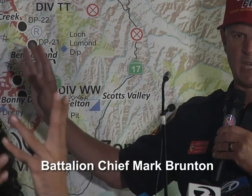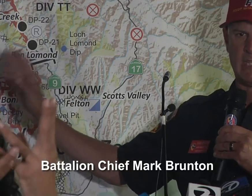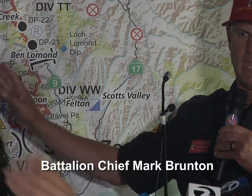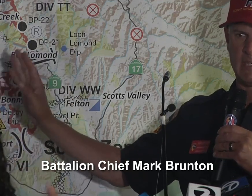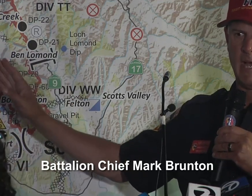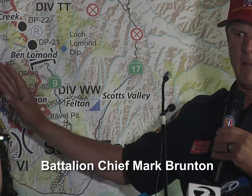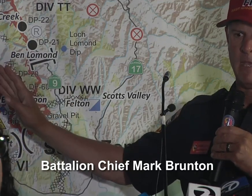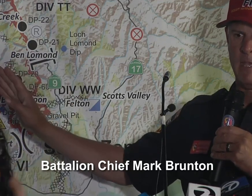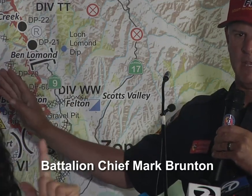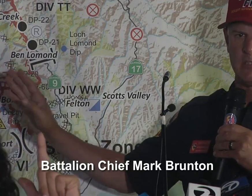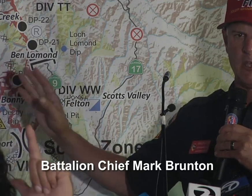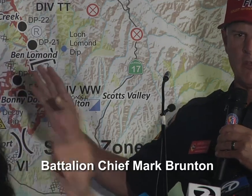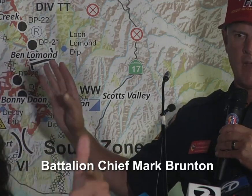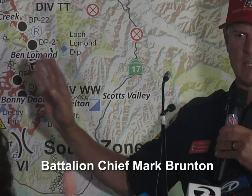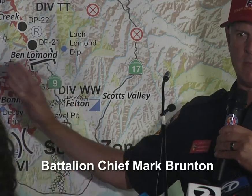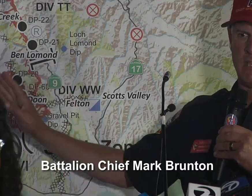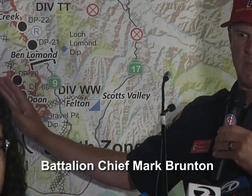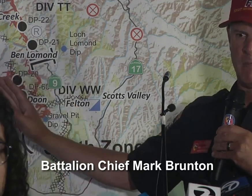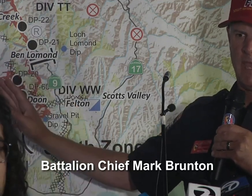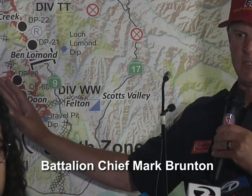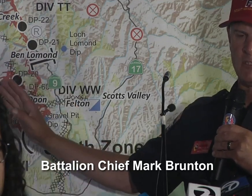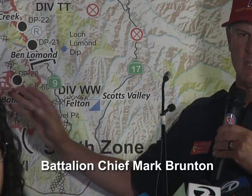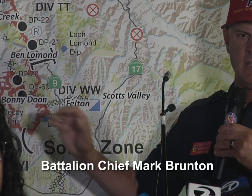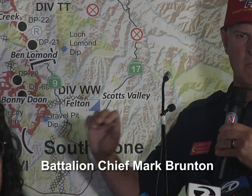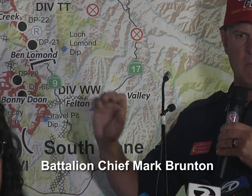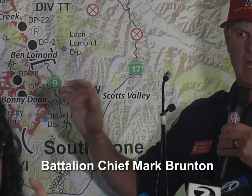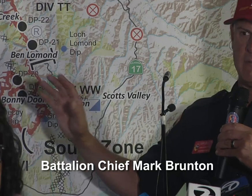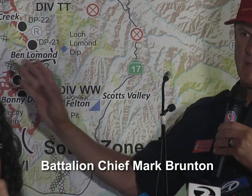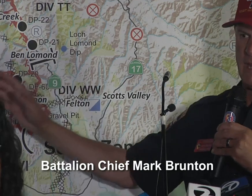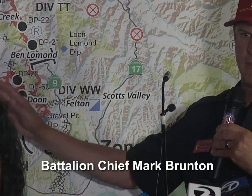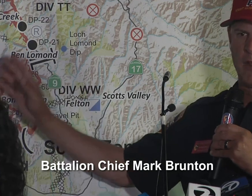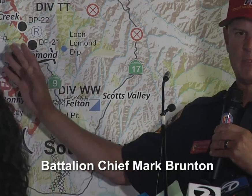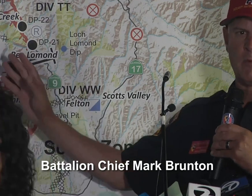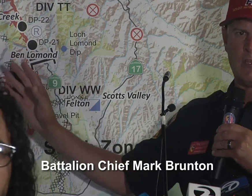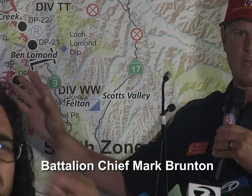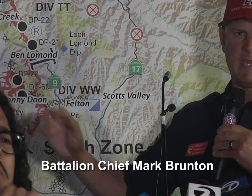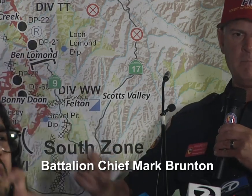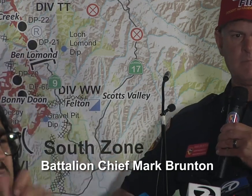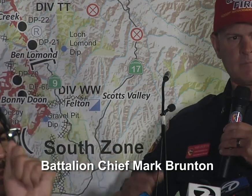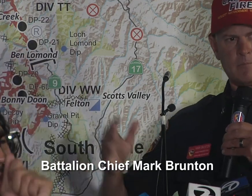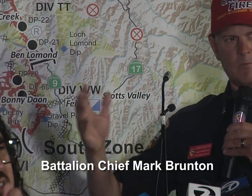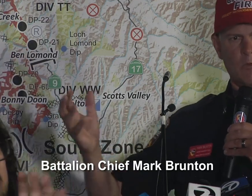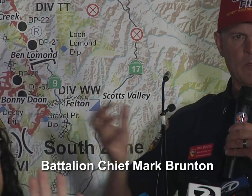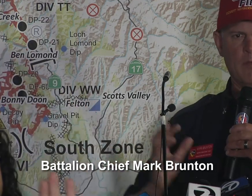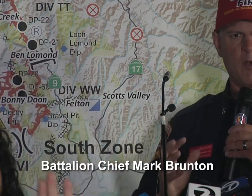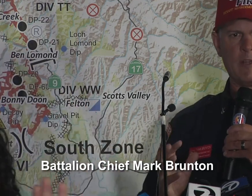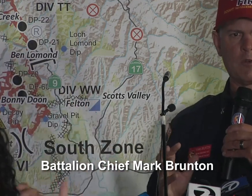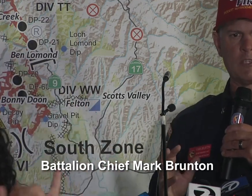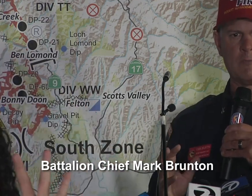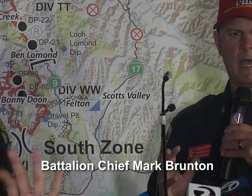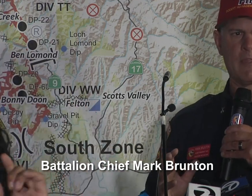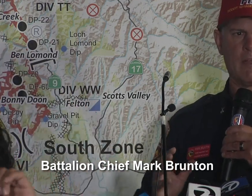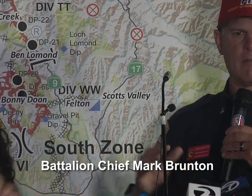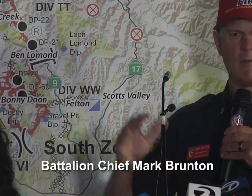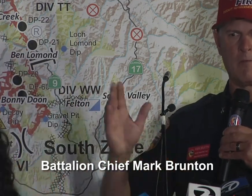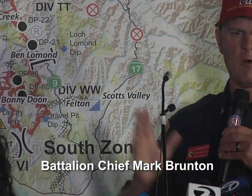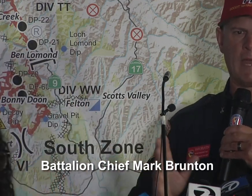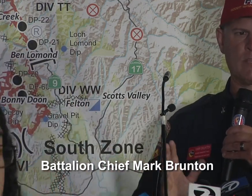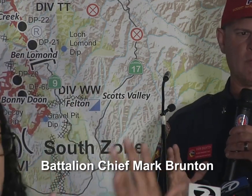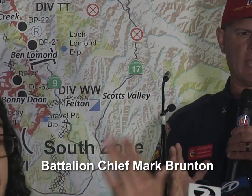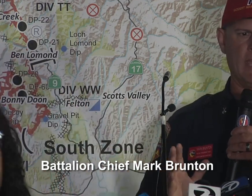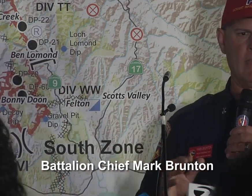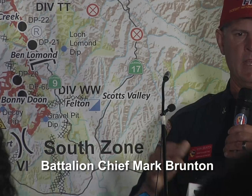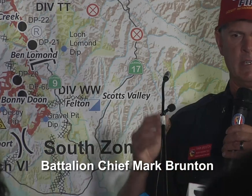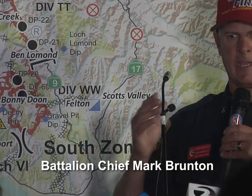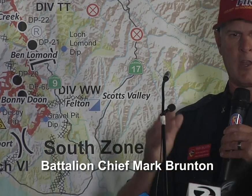and establish them is going to take time. So there has to be a bit of patience, but any flare-ups that we do get, we move our resources back there. We